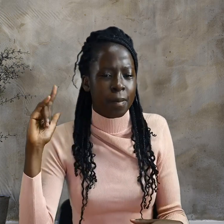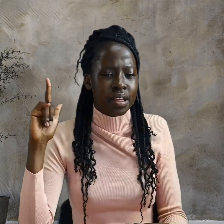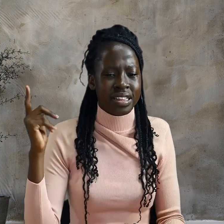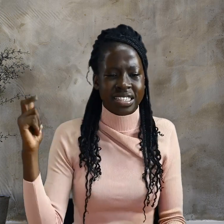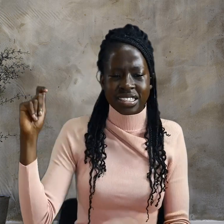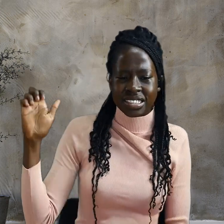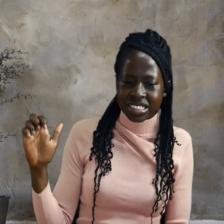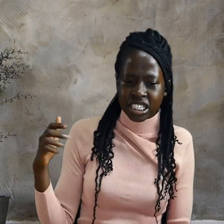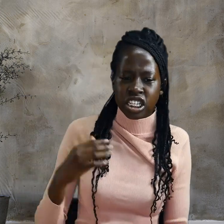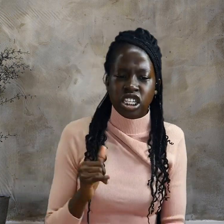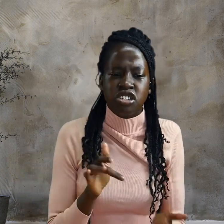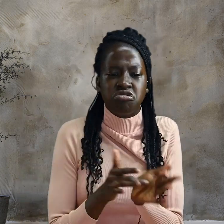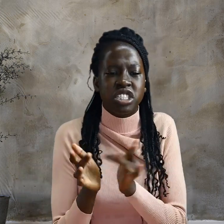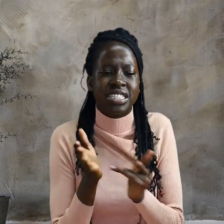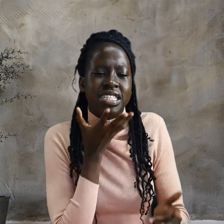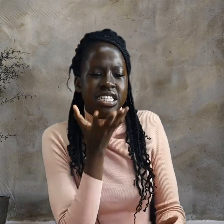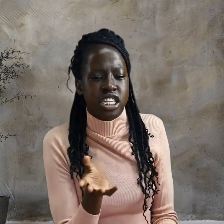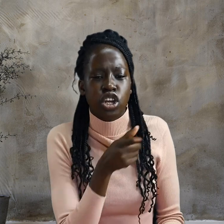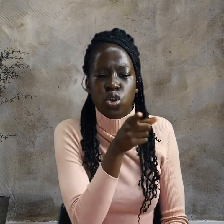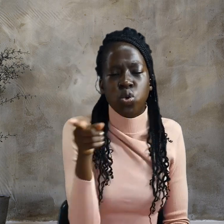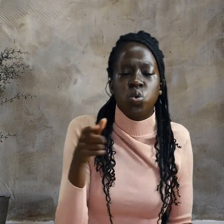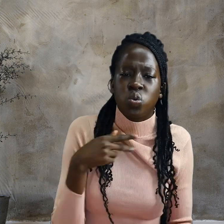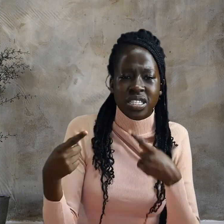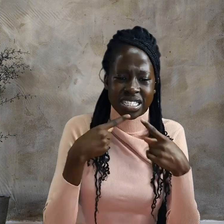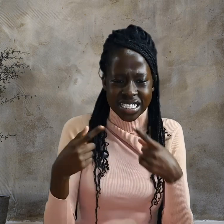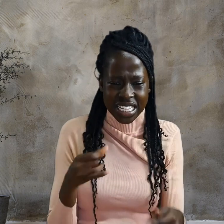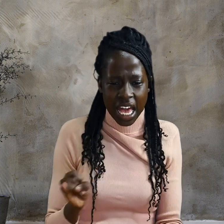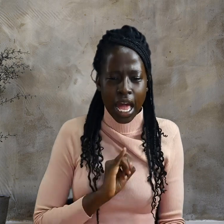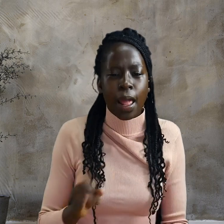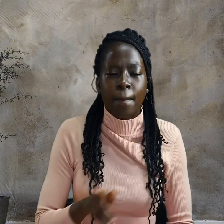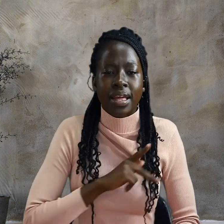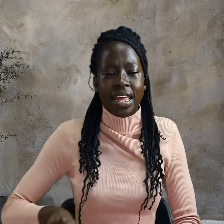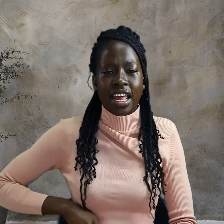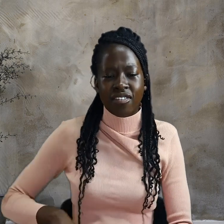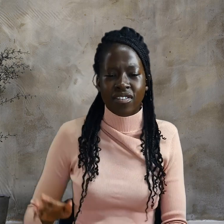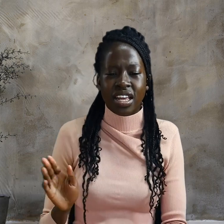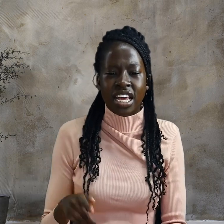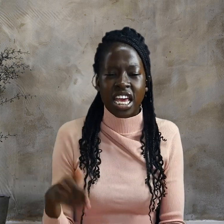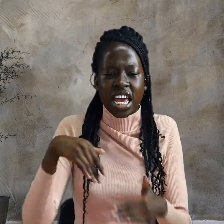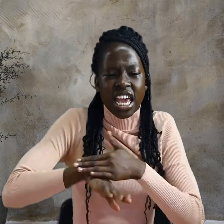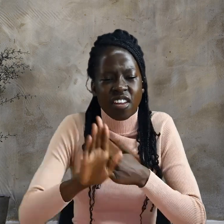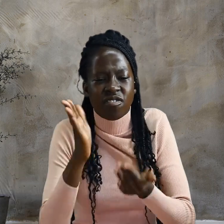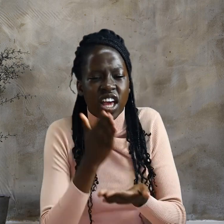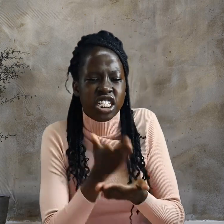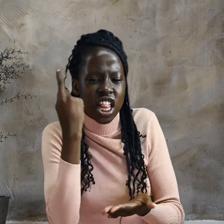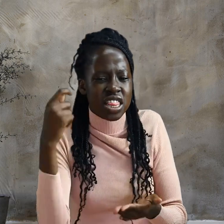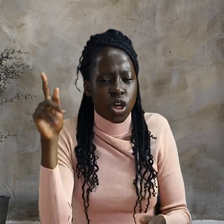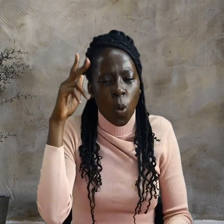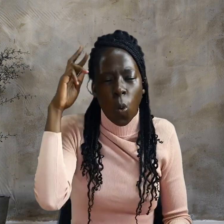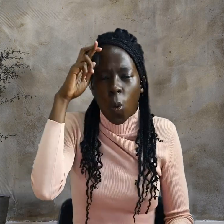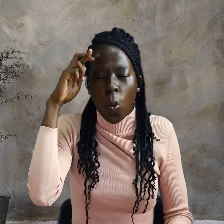In fact, the reason I was born and came into the world is to testify to the truth.